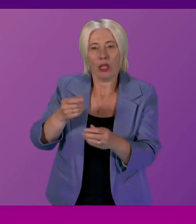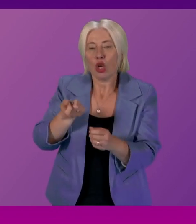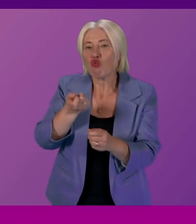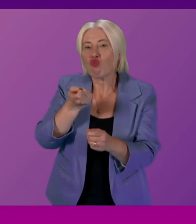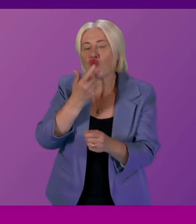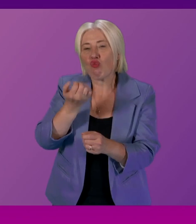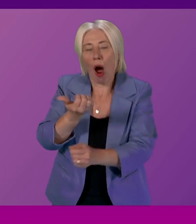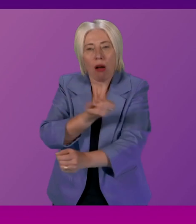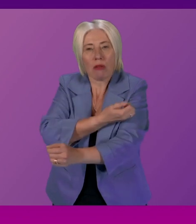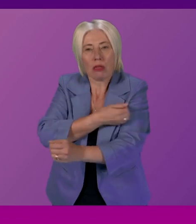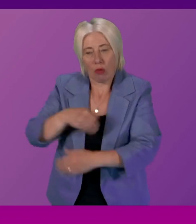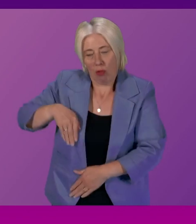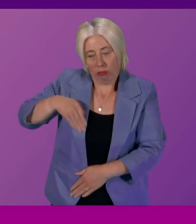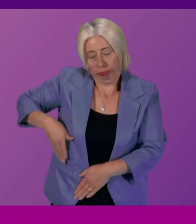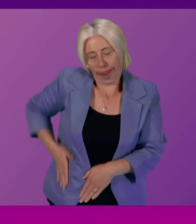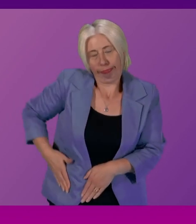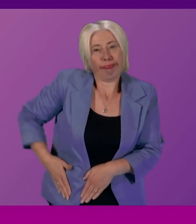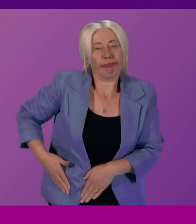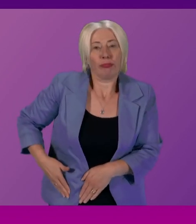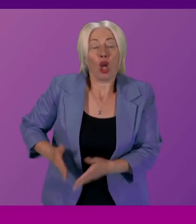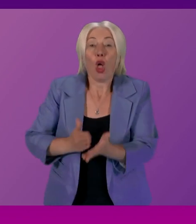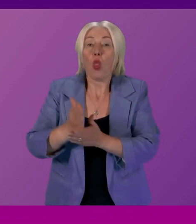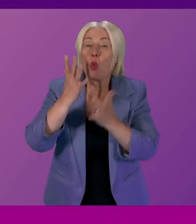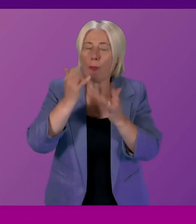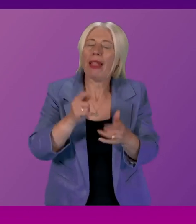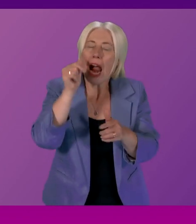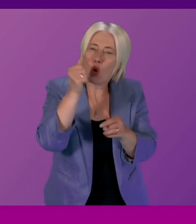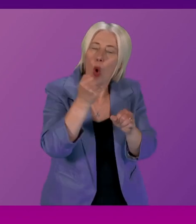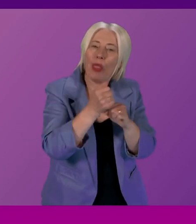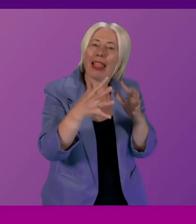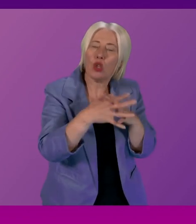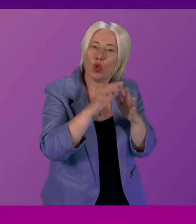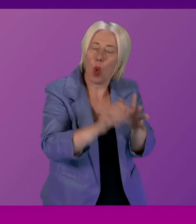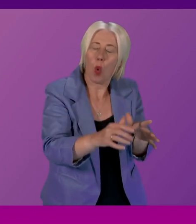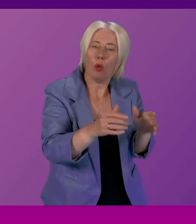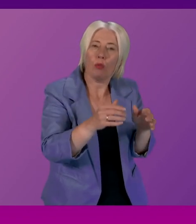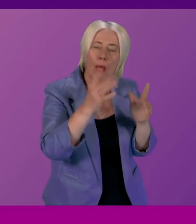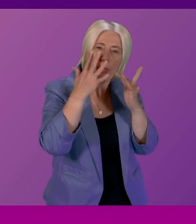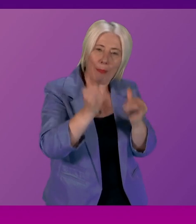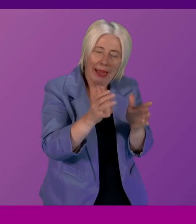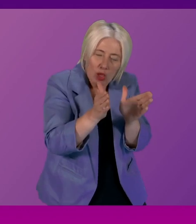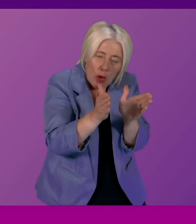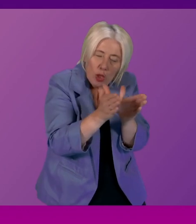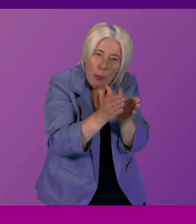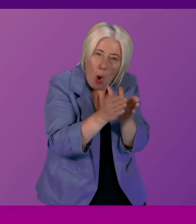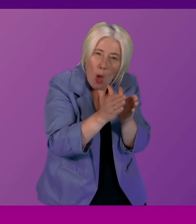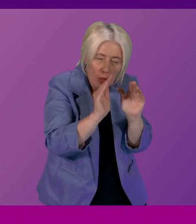narrowly defined pilot in Glasgow in relation to safer drug consumption facilities